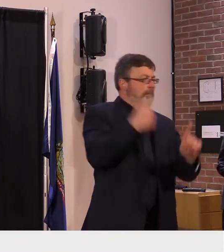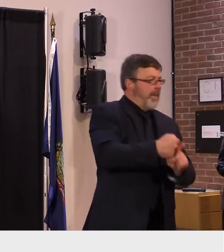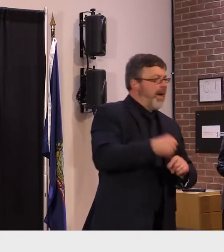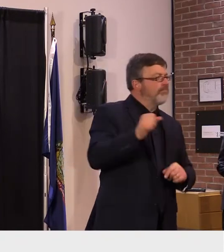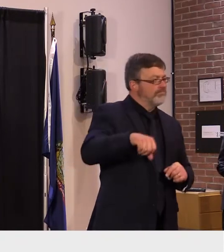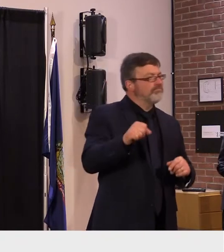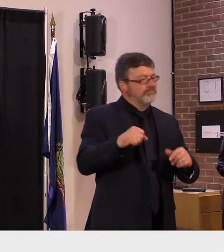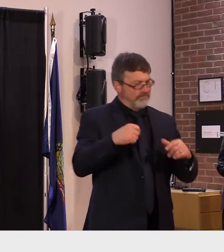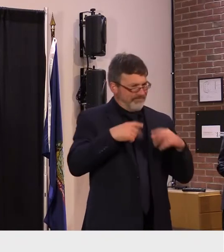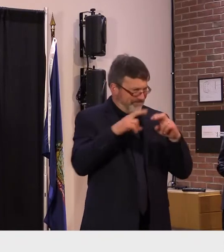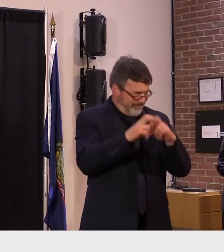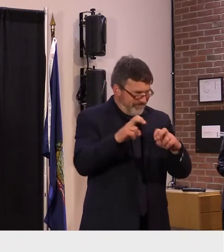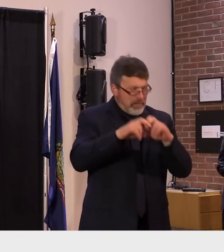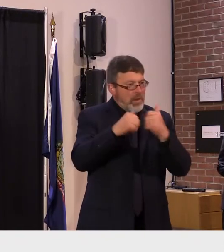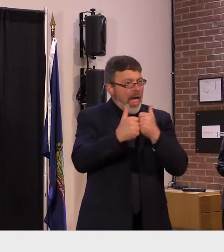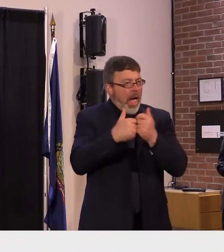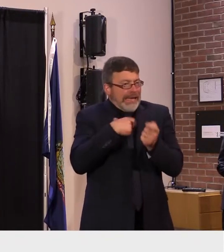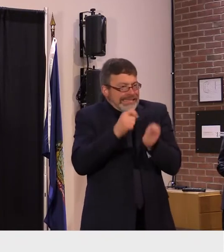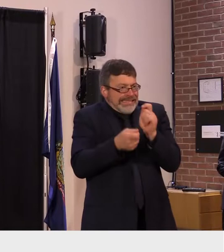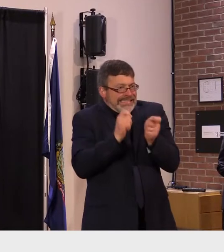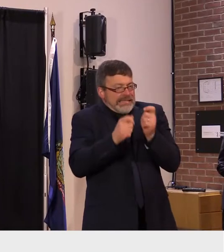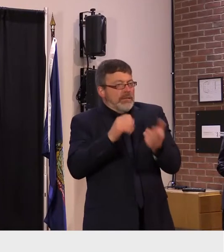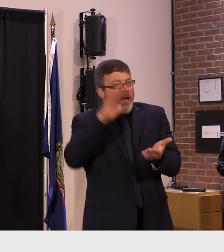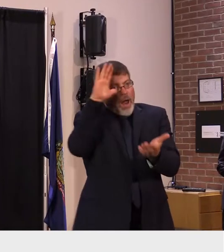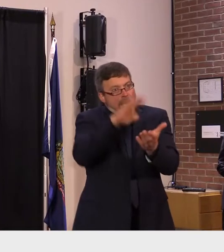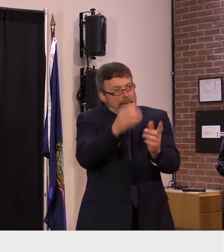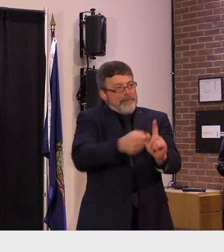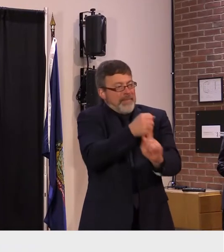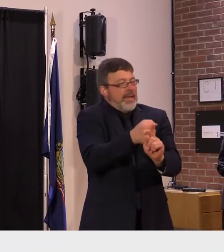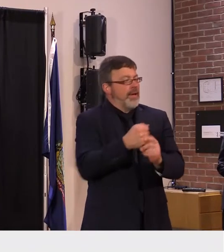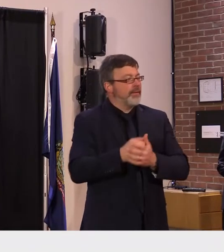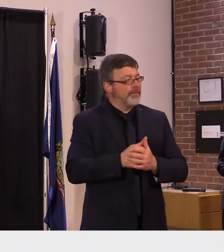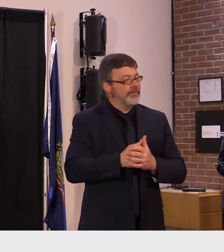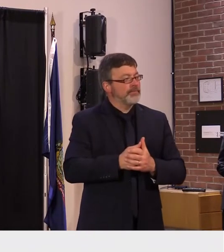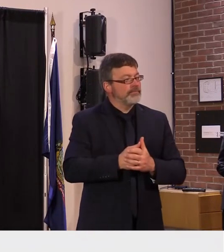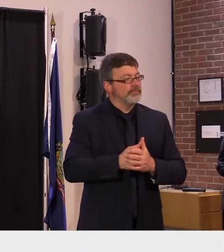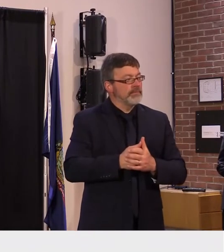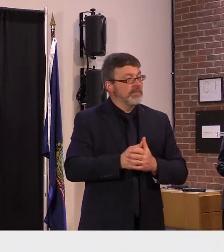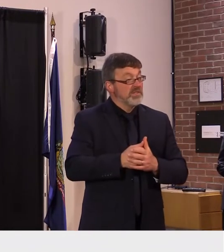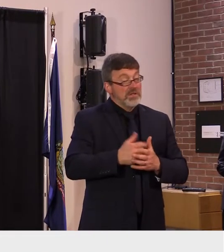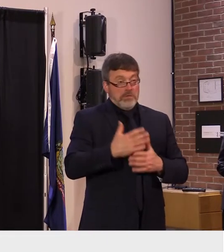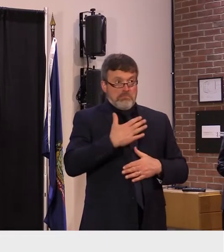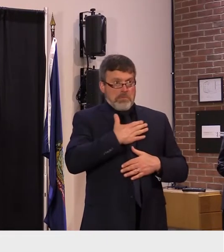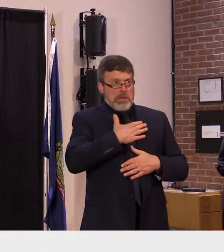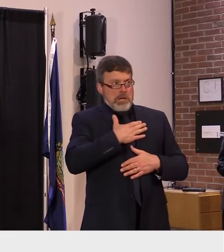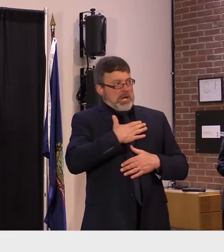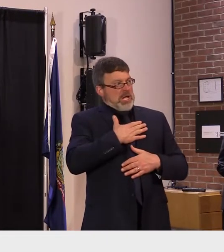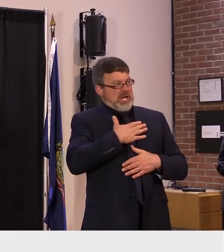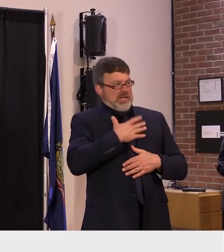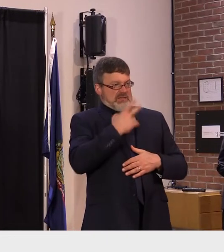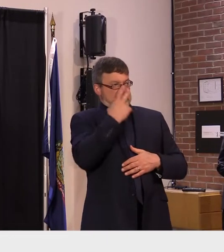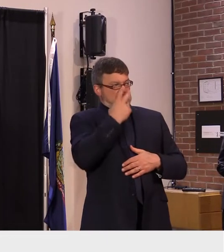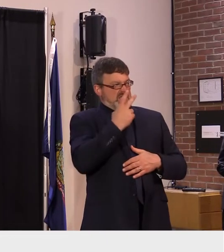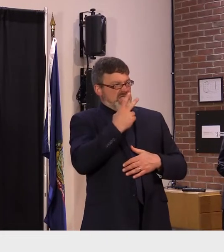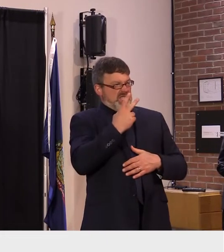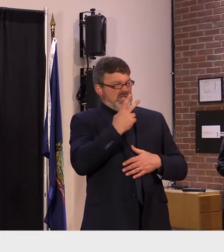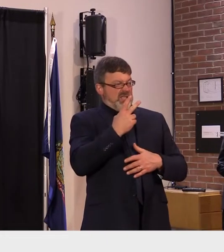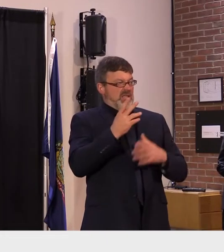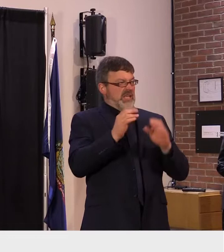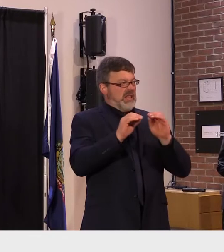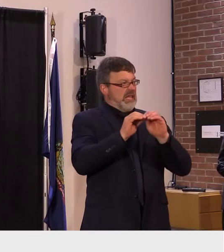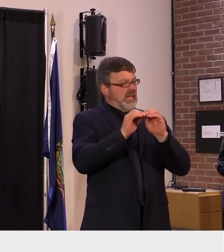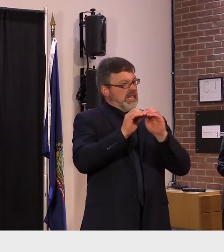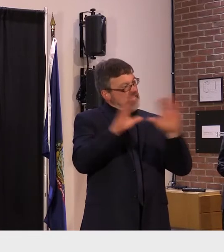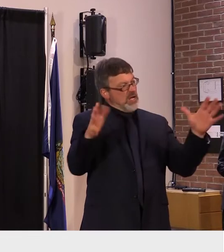that that through line for me has become increasingly clear in terms of the risk of the virus from a public health standpoint declining we have to increasingly